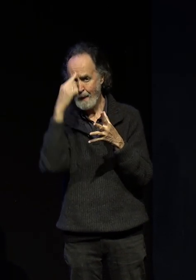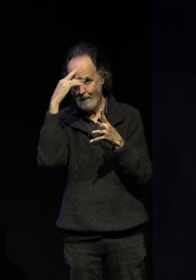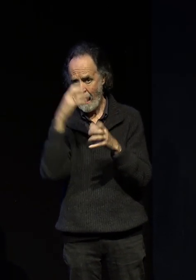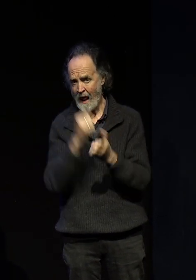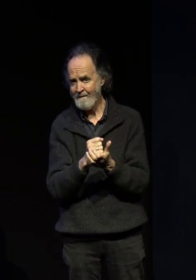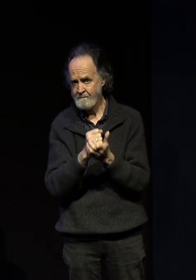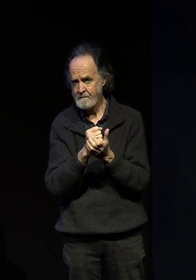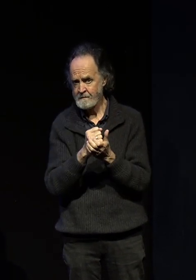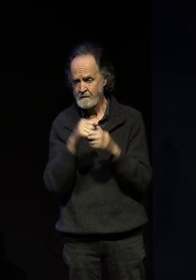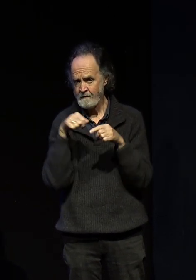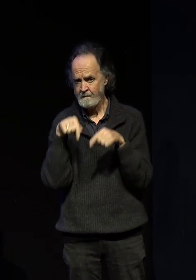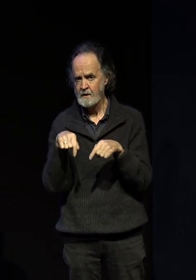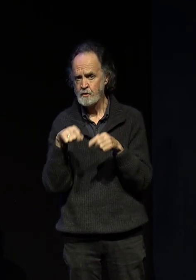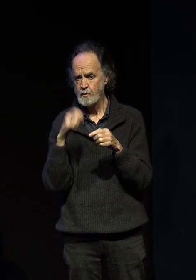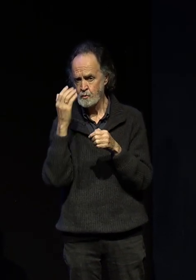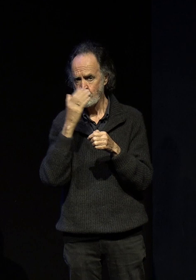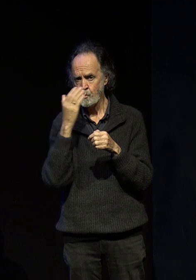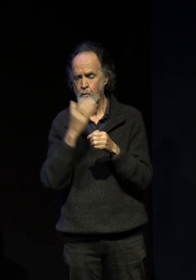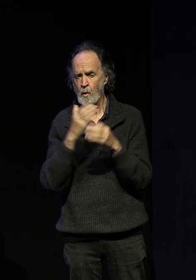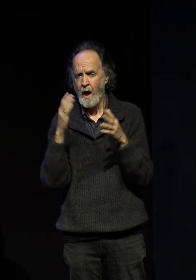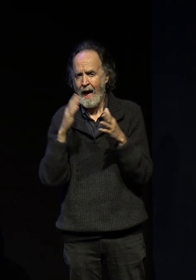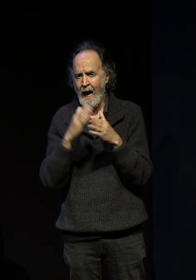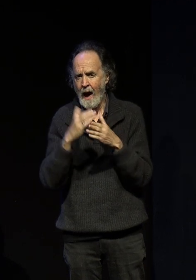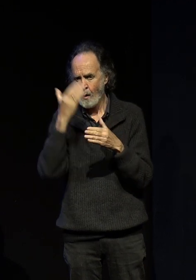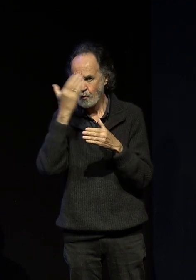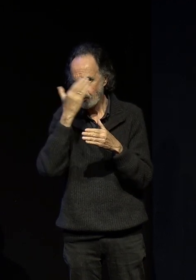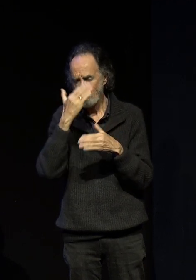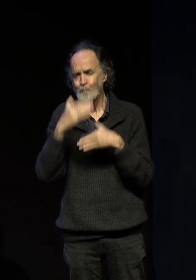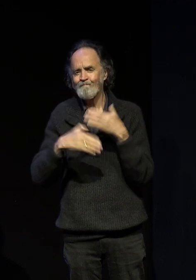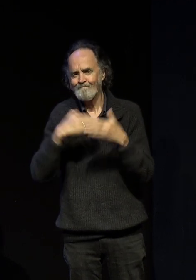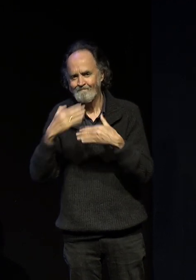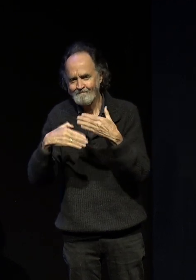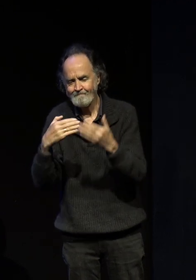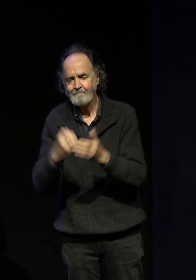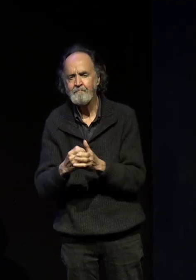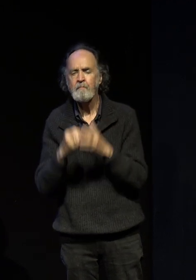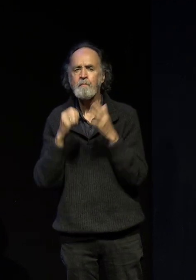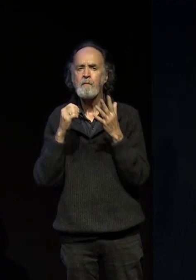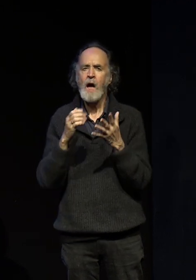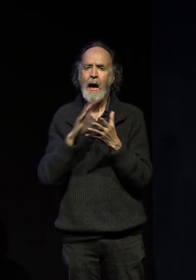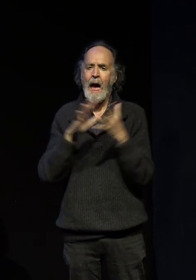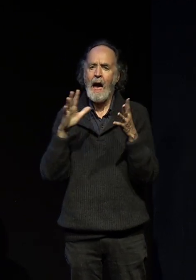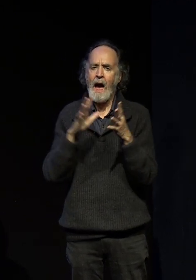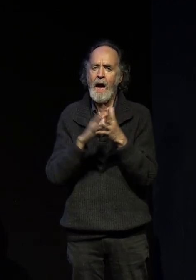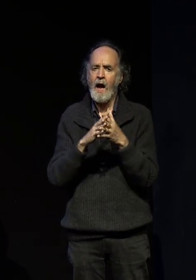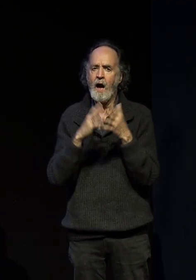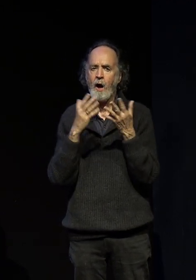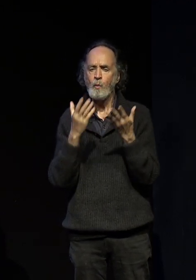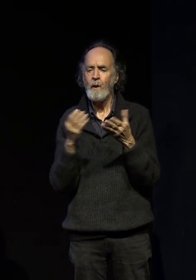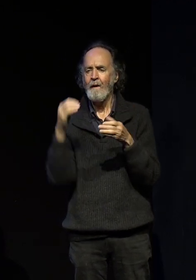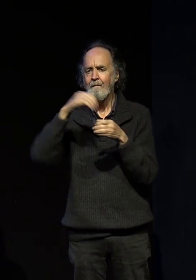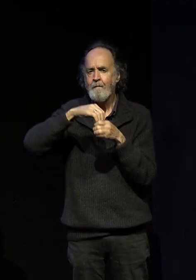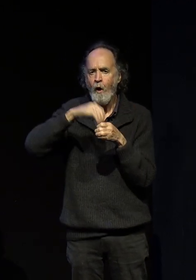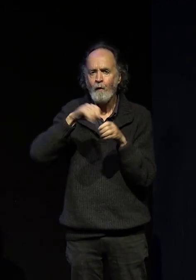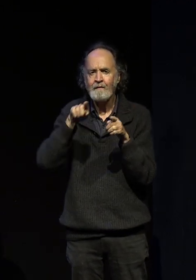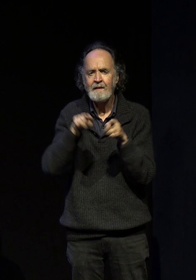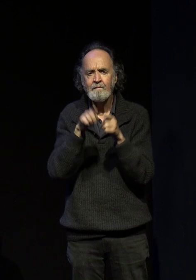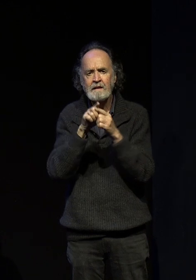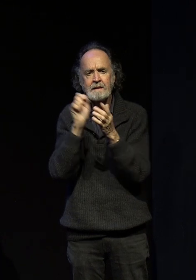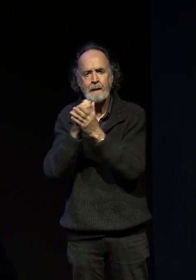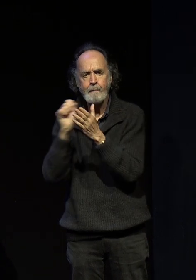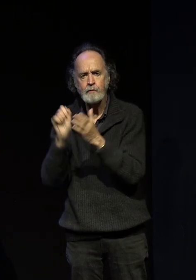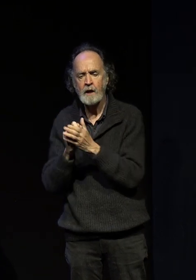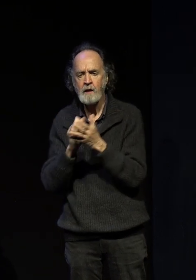how we work as a college but particularly about how our enrolment and subject selection process works